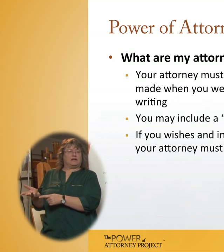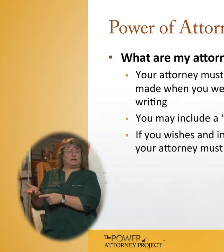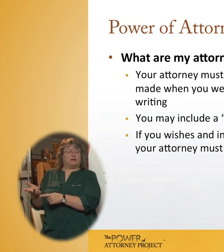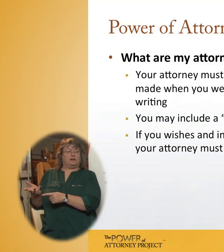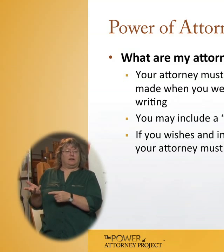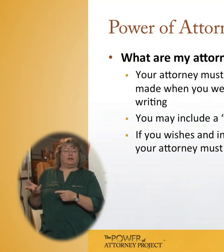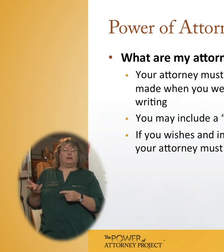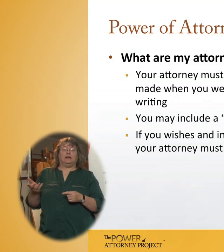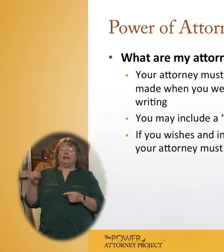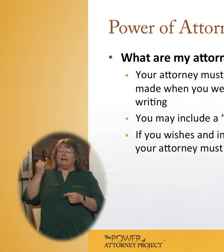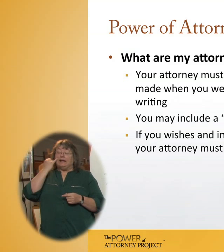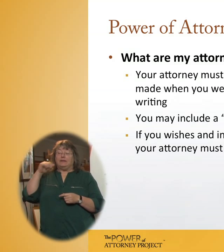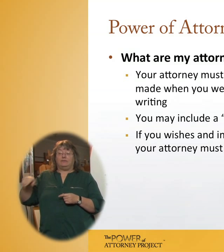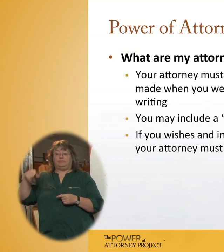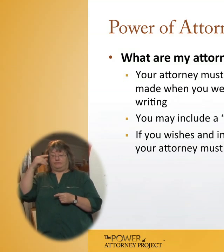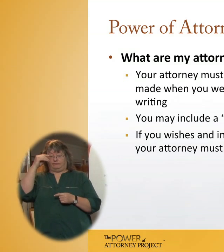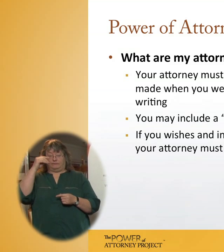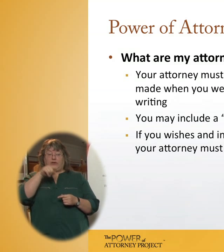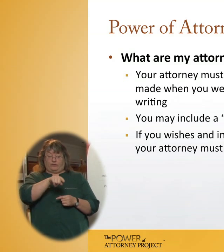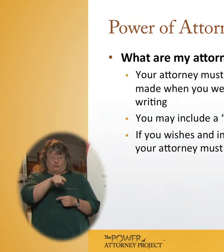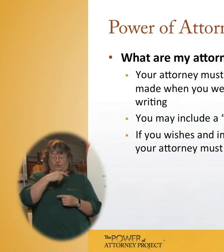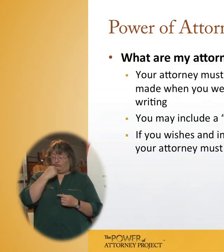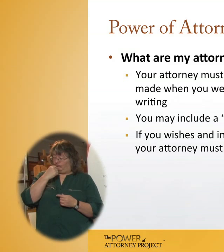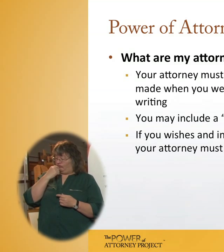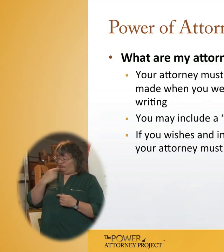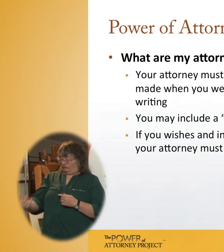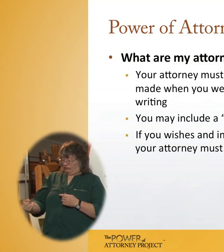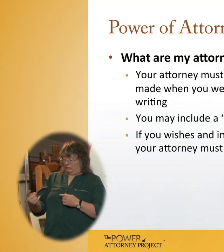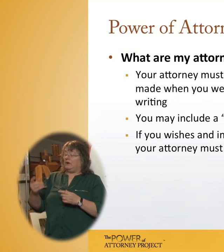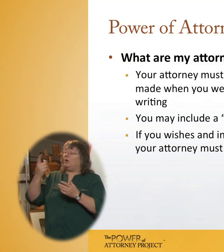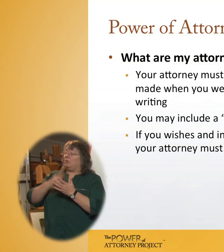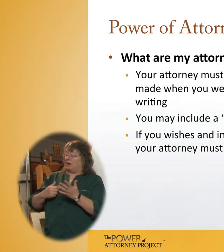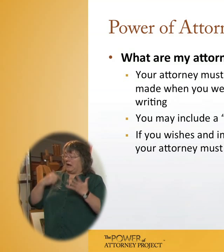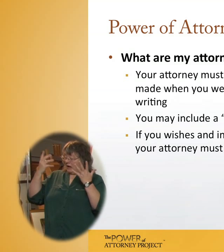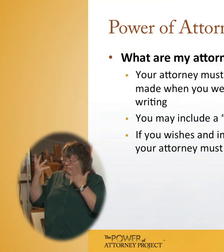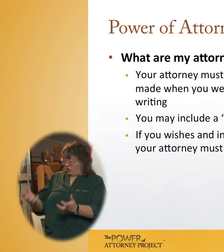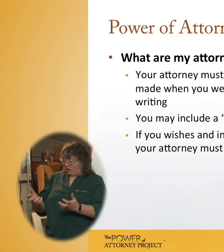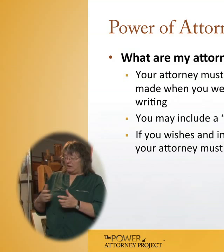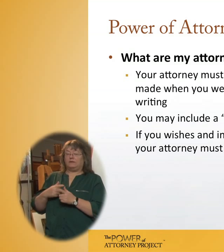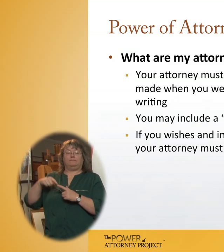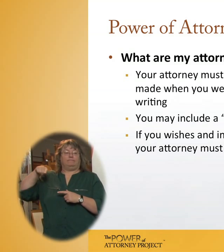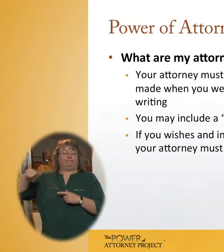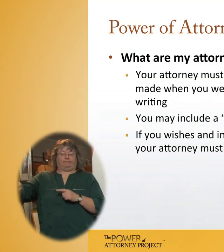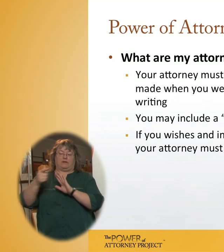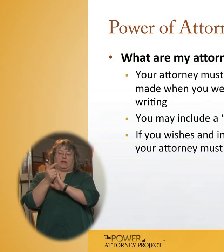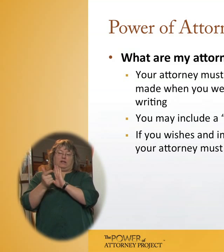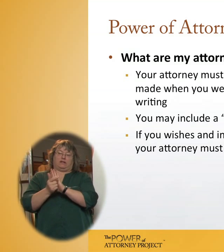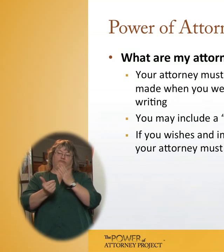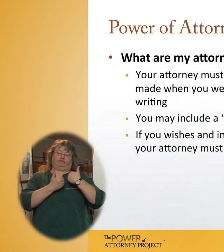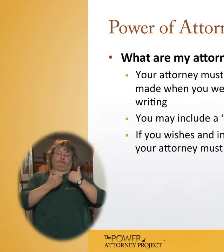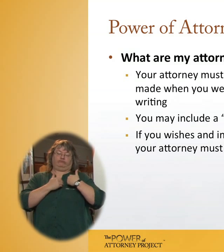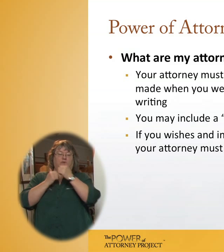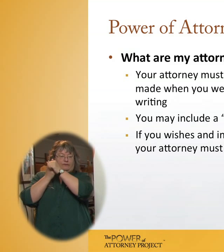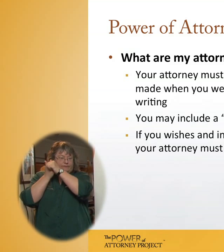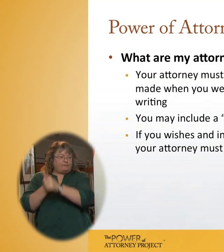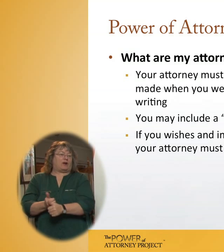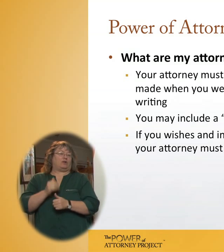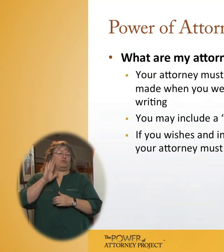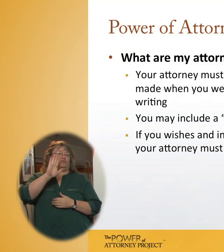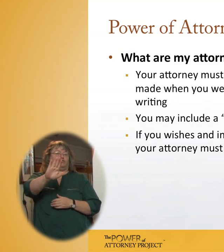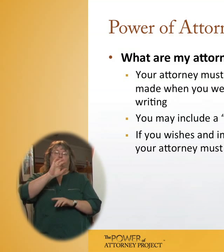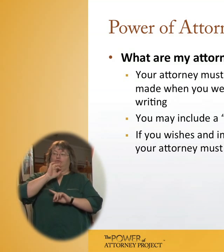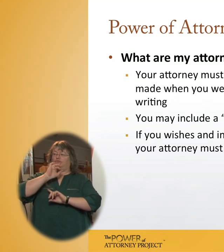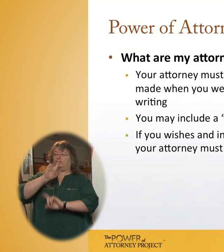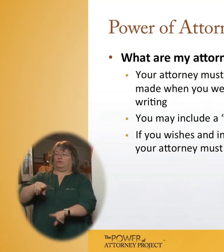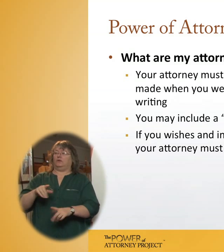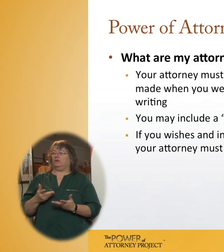your wishes known during your lifetime, your attorney is legally obligated to follow those wishes, and you